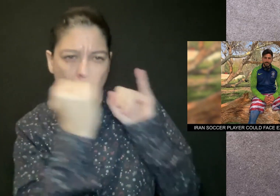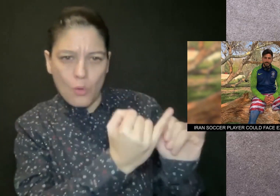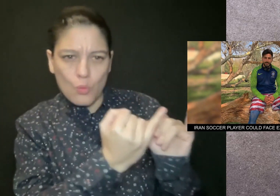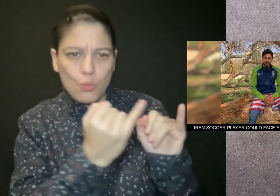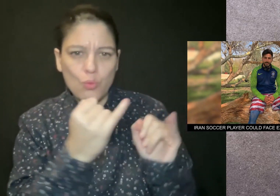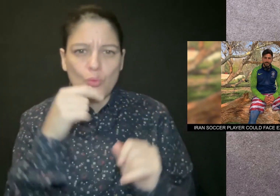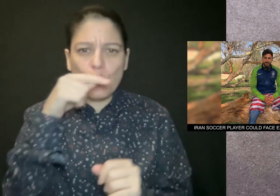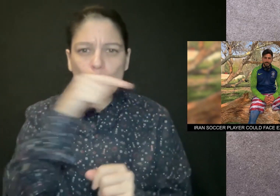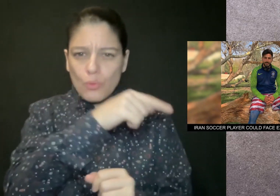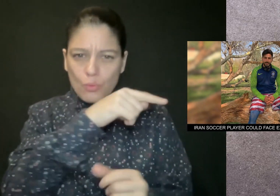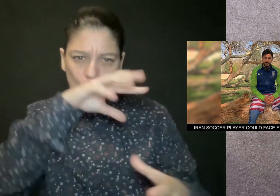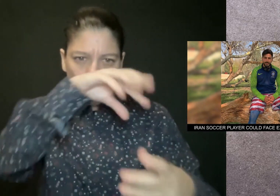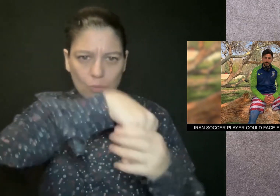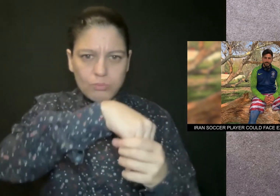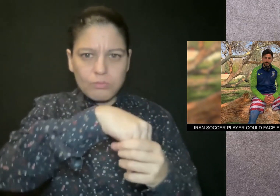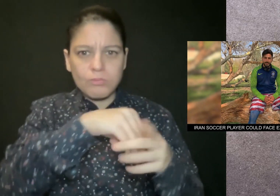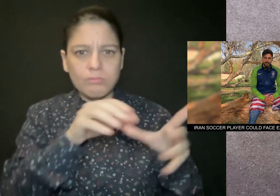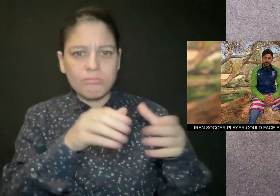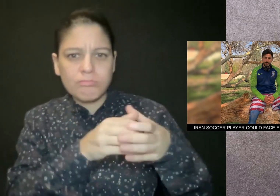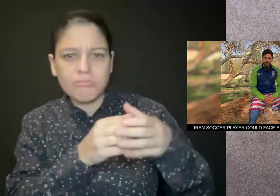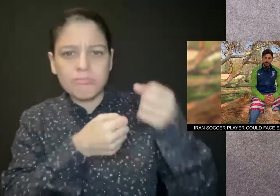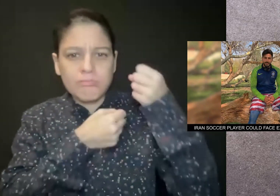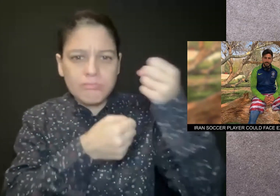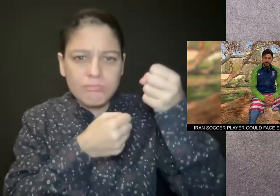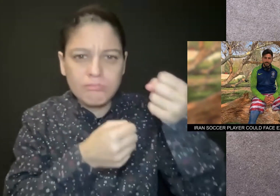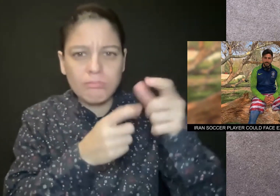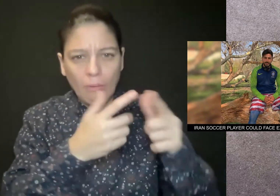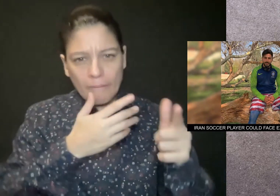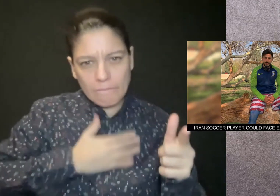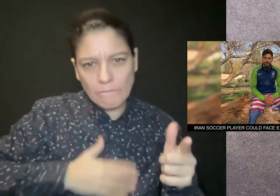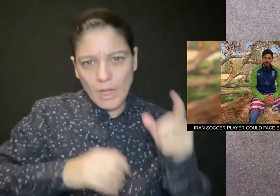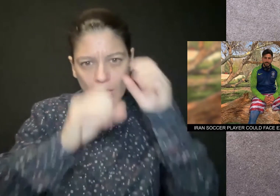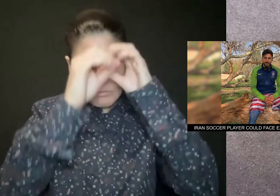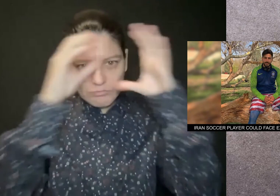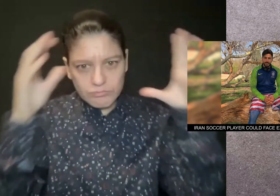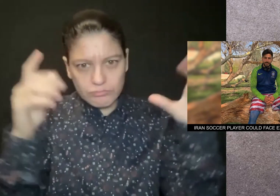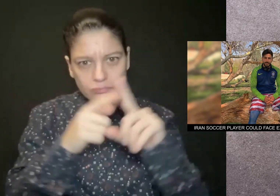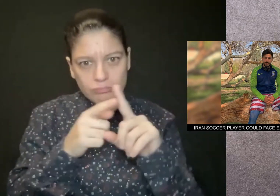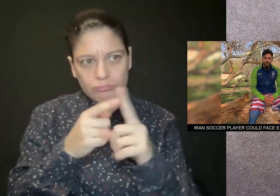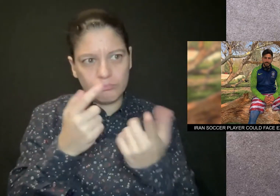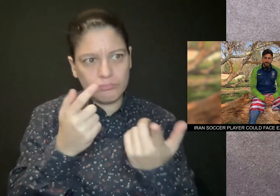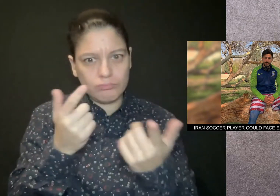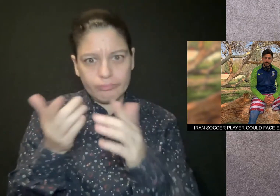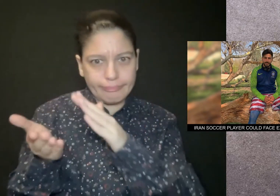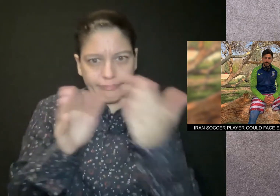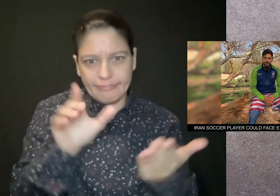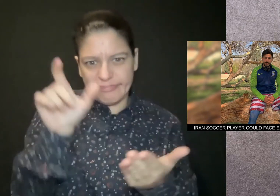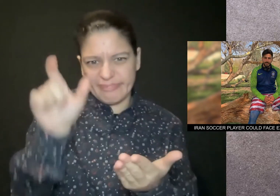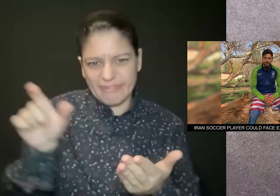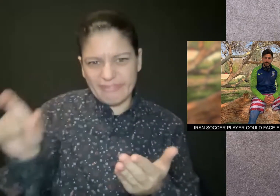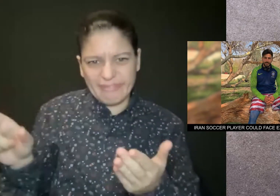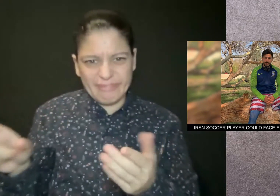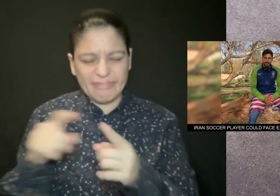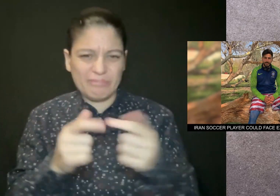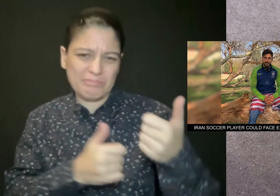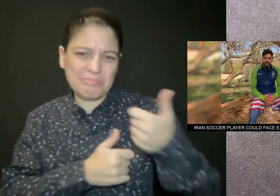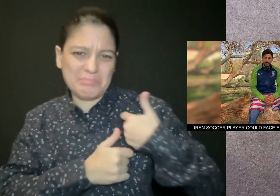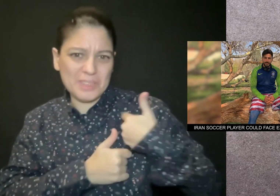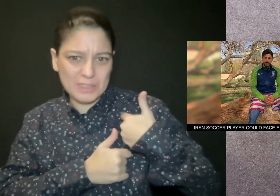Iran authorities accuse him of being involved in an armed group and allegedly carrying out the killings of